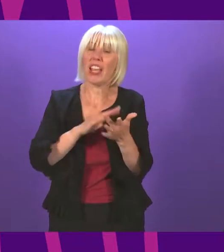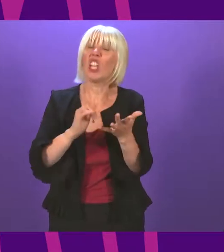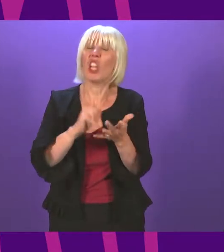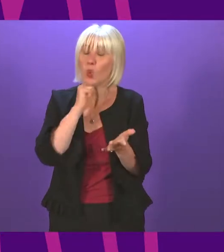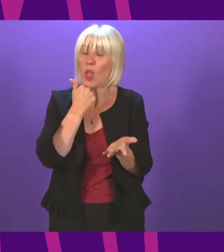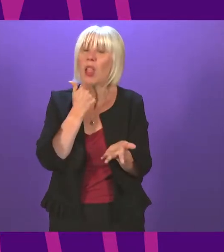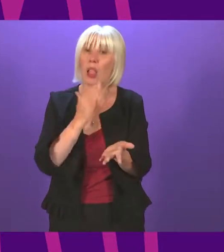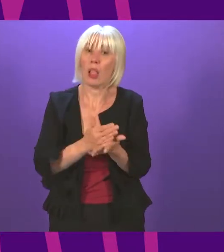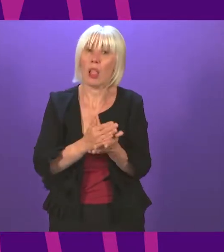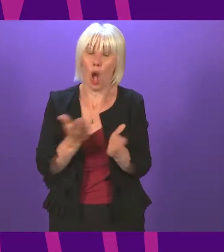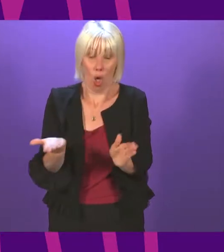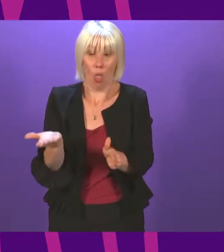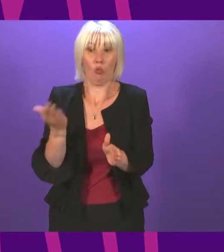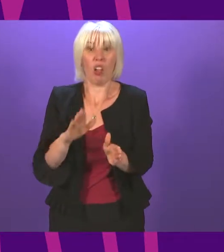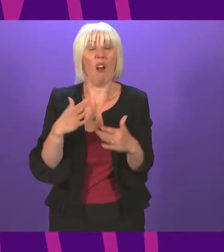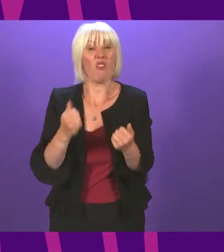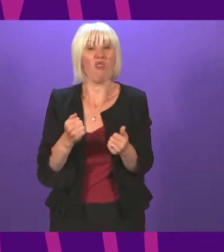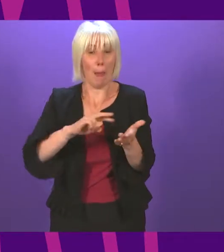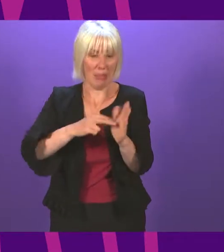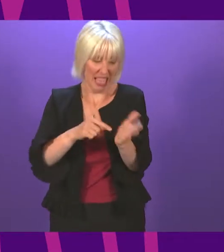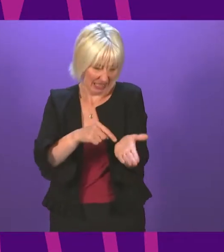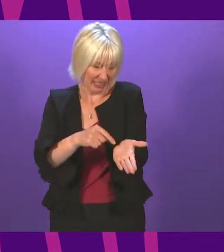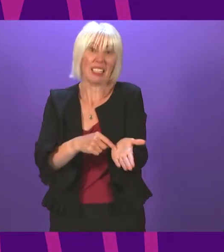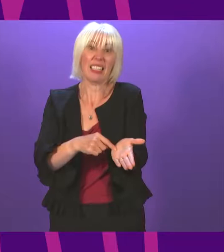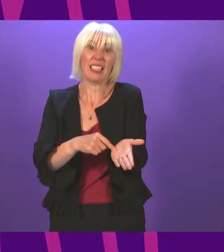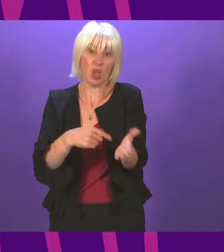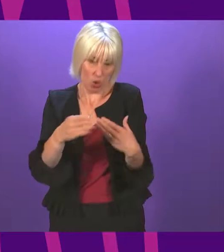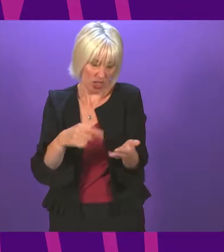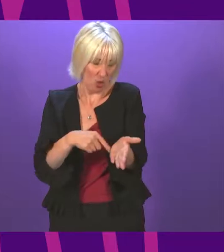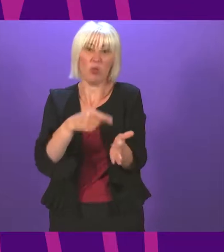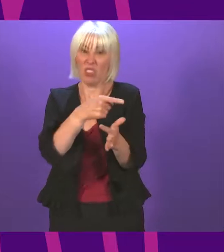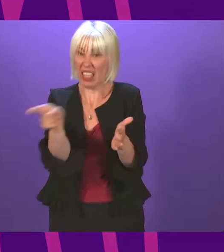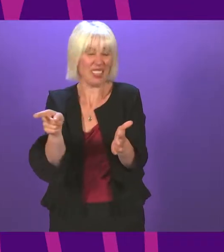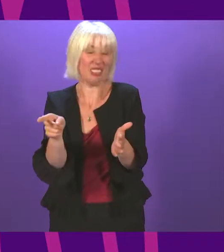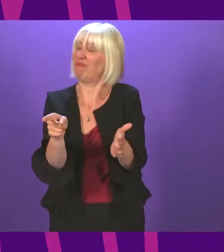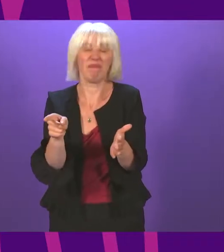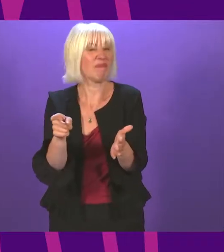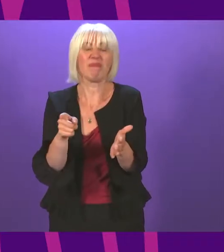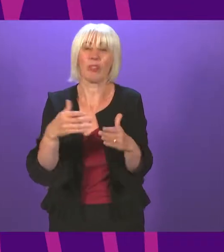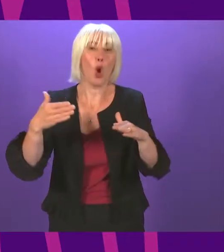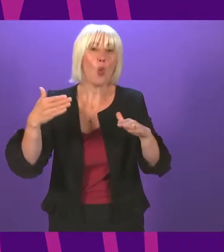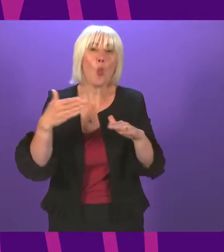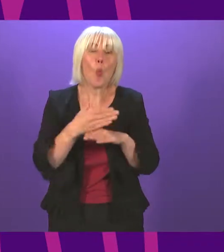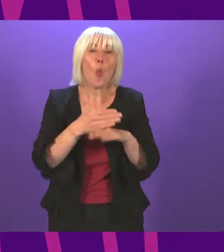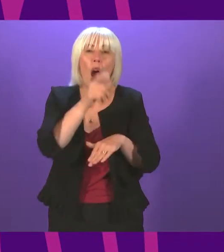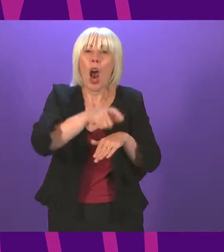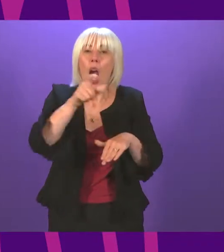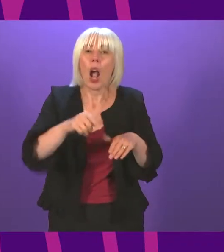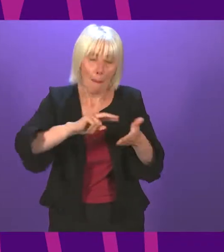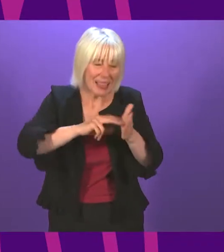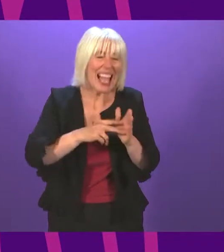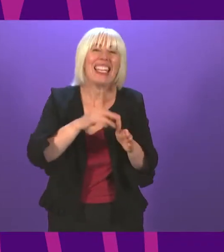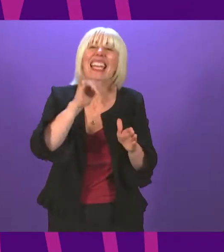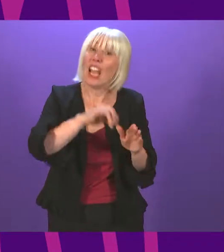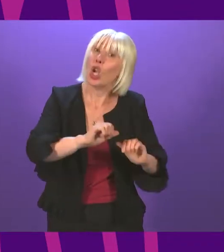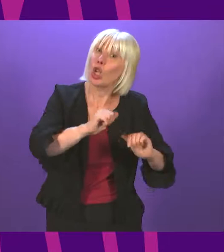wasn't much in the recovery plan, presiding officer, that addressed these immediate pressures. Measures to improve workforce planning? Welcome. But we've had at least